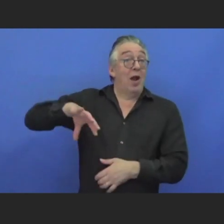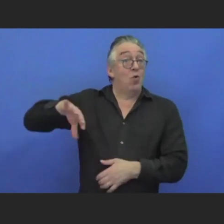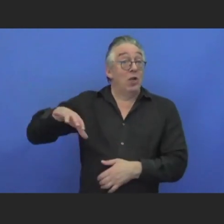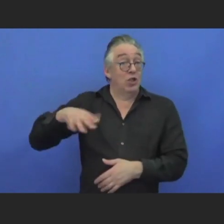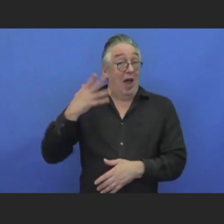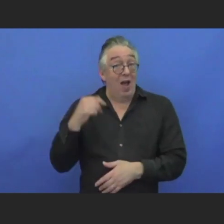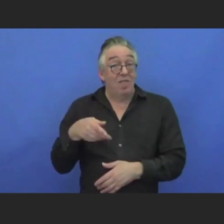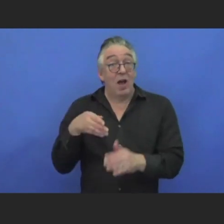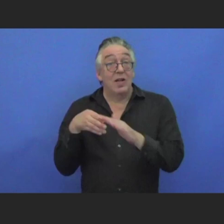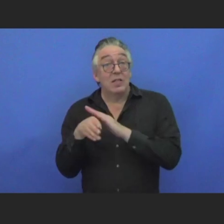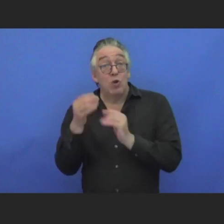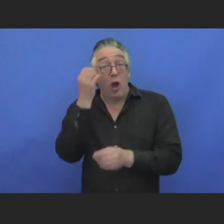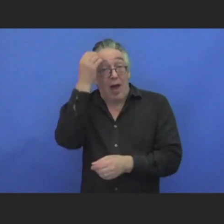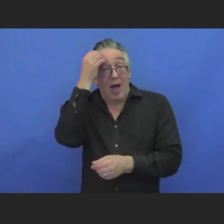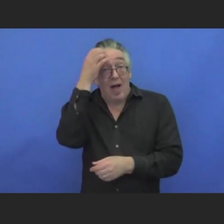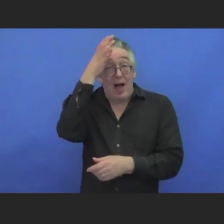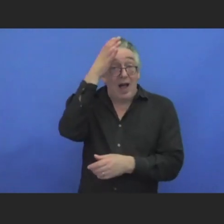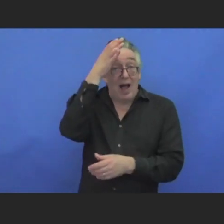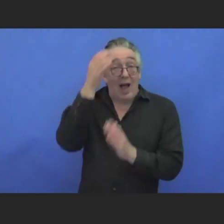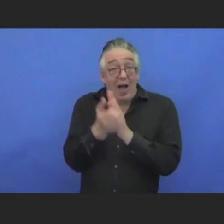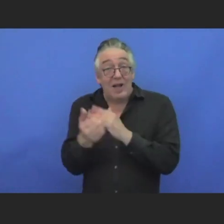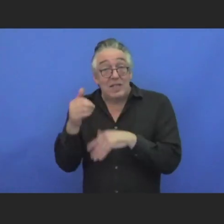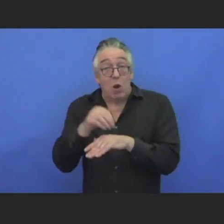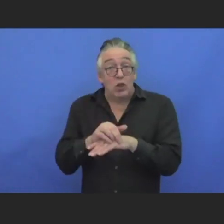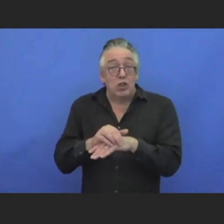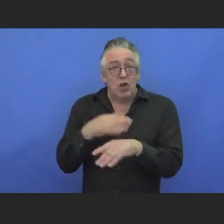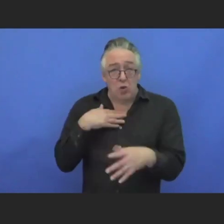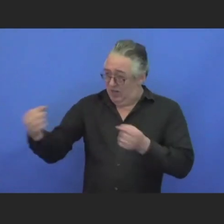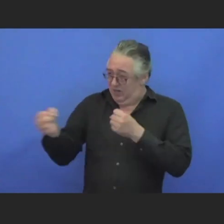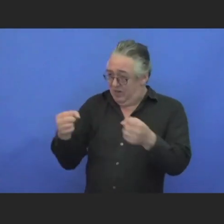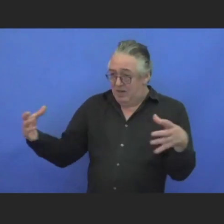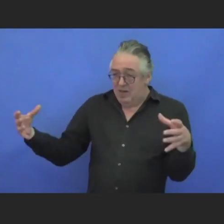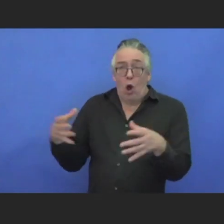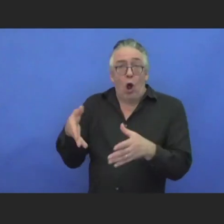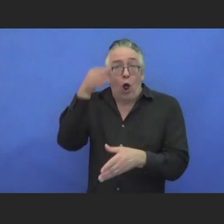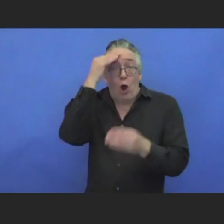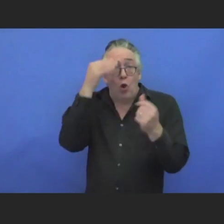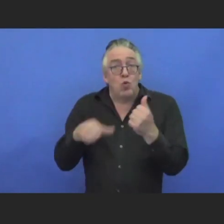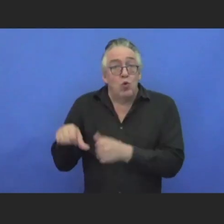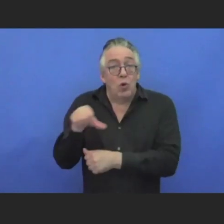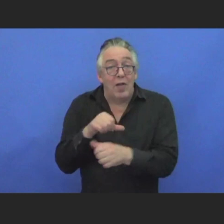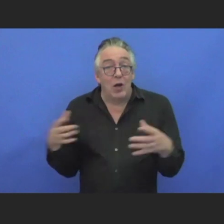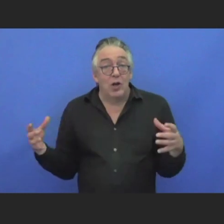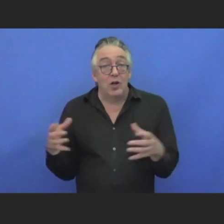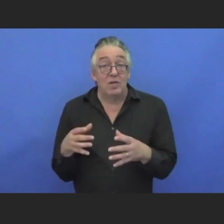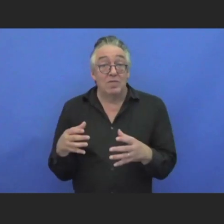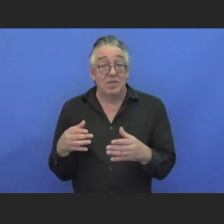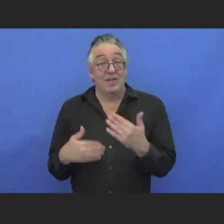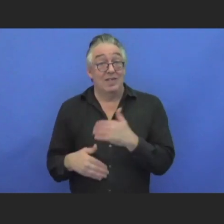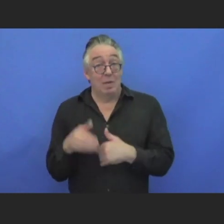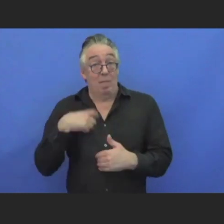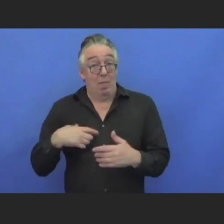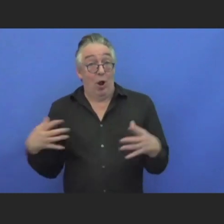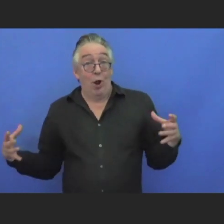how we can all be able just to learn together, learn as persons with disability, so that we